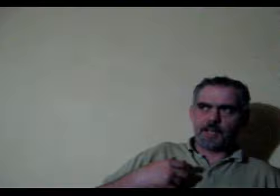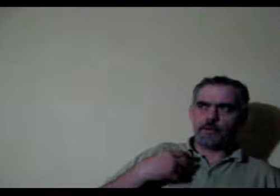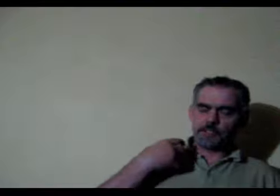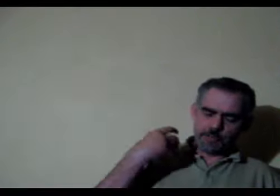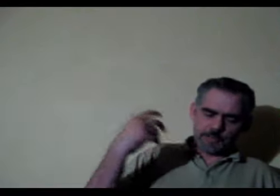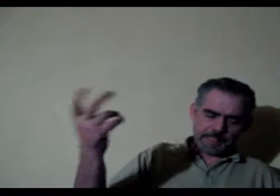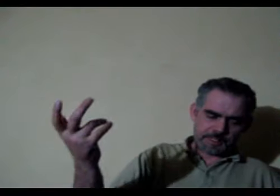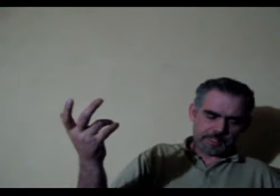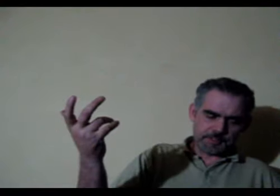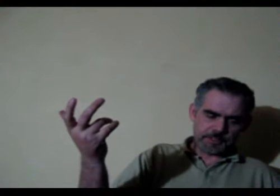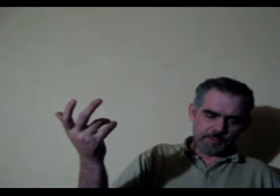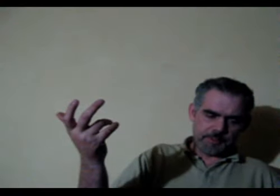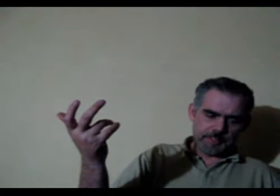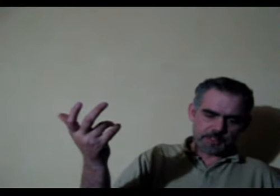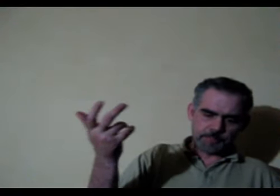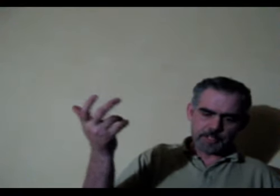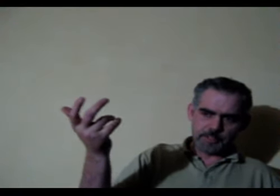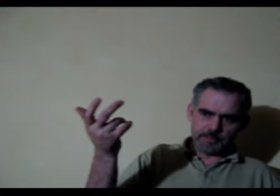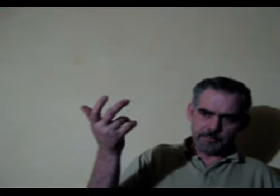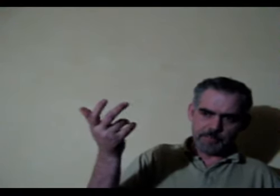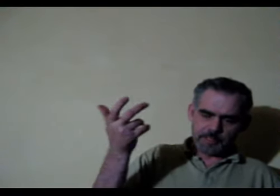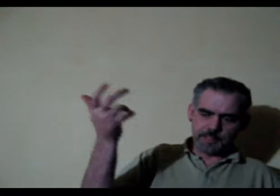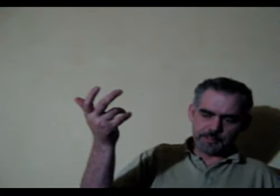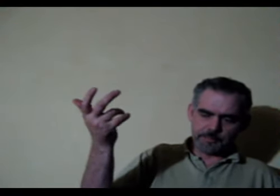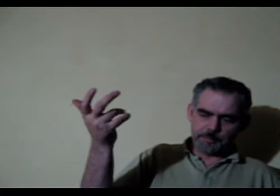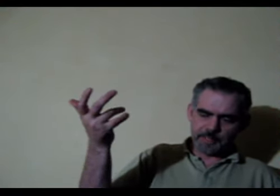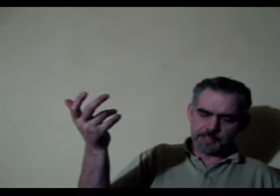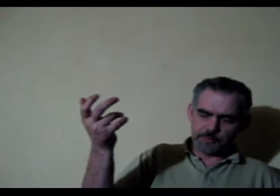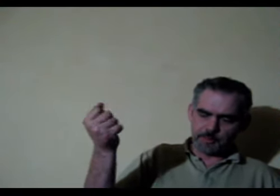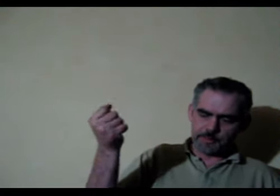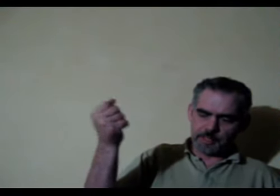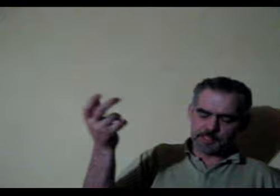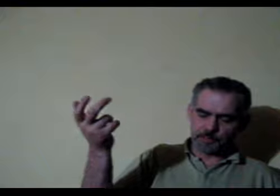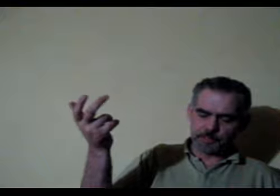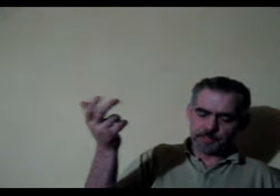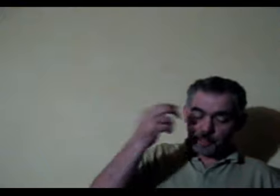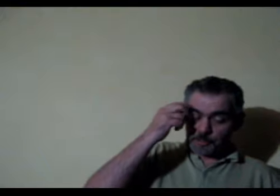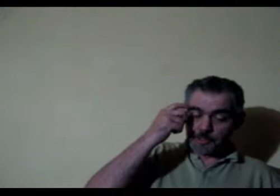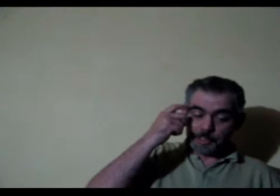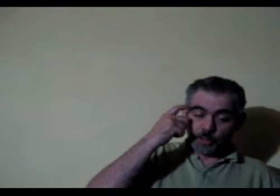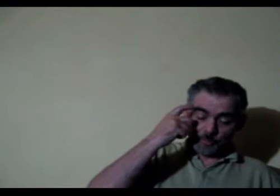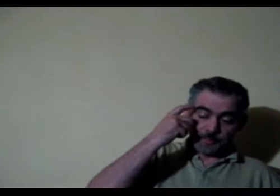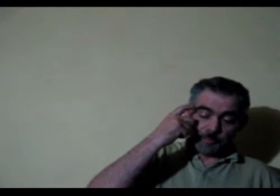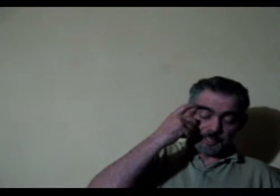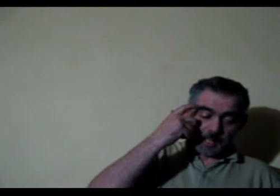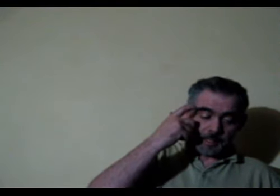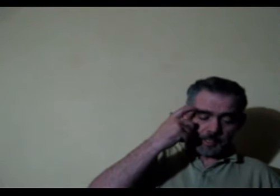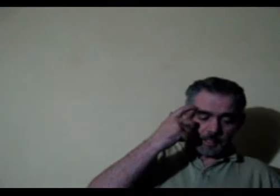um... i don't know if she'd really actually understood the expression behind the painting what the artist wanted but she'd been told that it was there